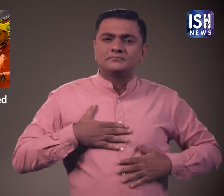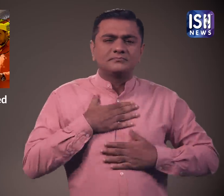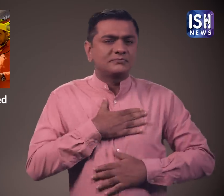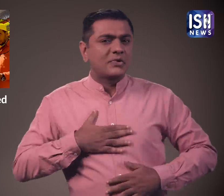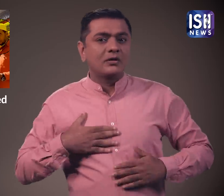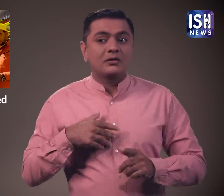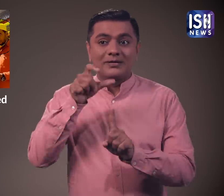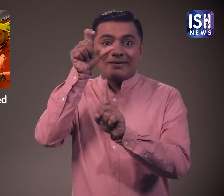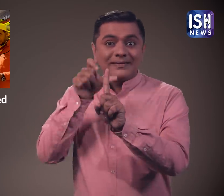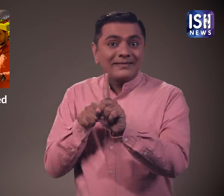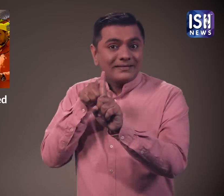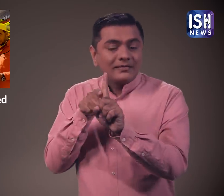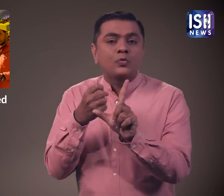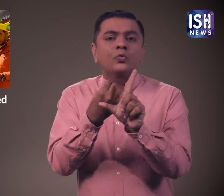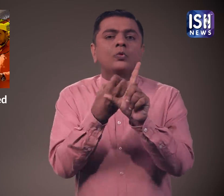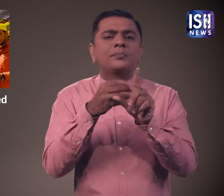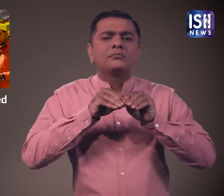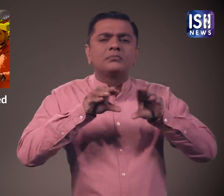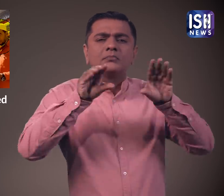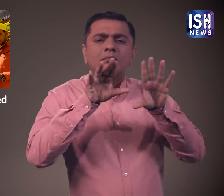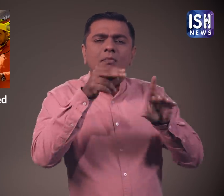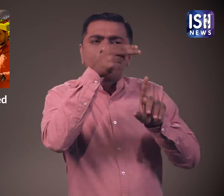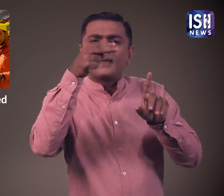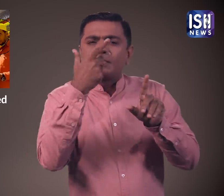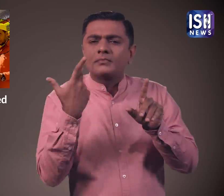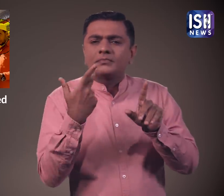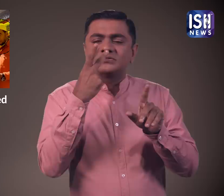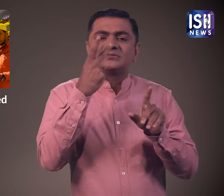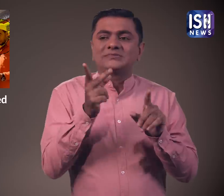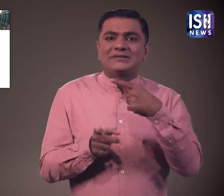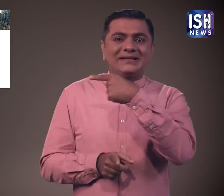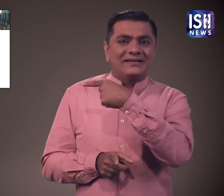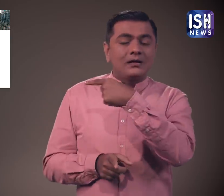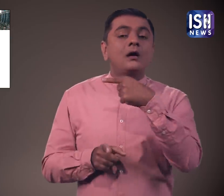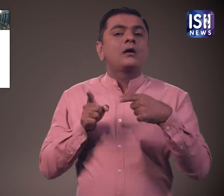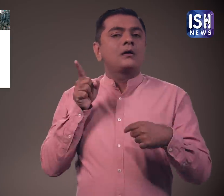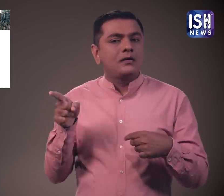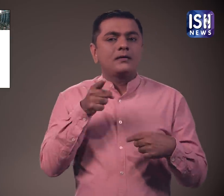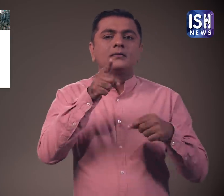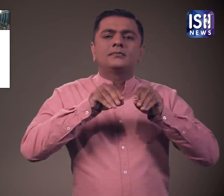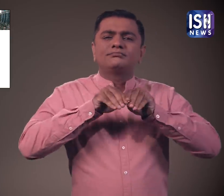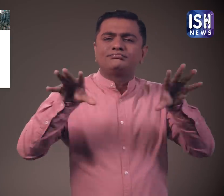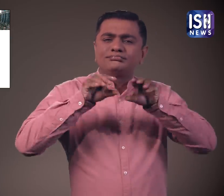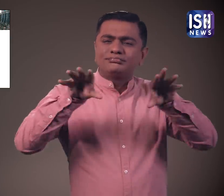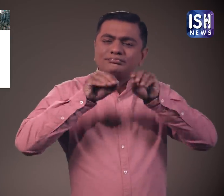The name of his YouTube channel is Madly Rover and he keeps sharing videos.